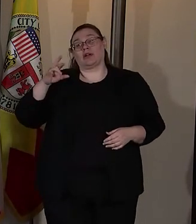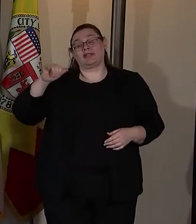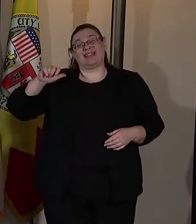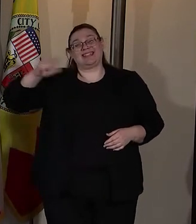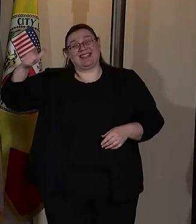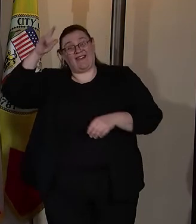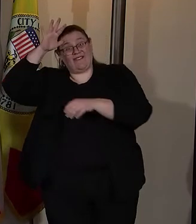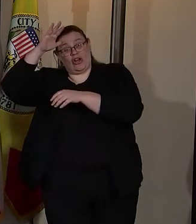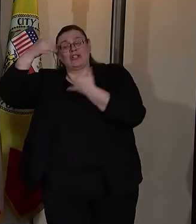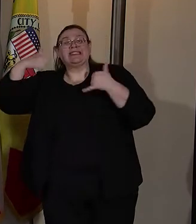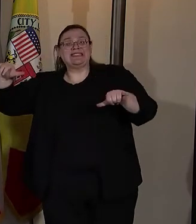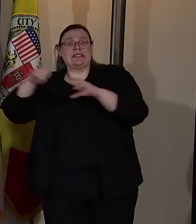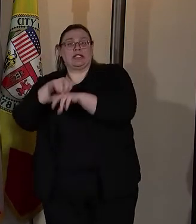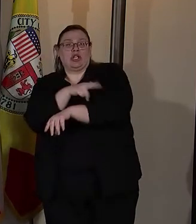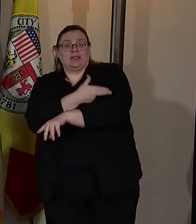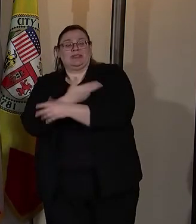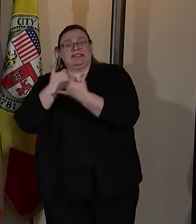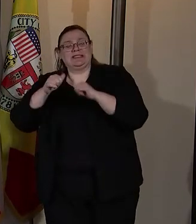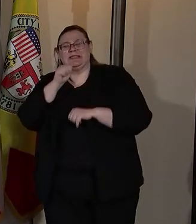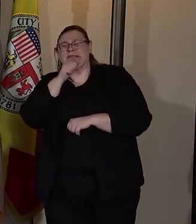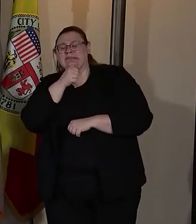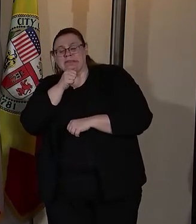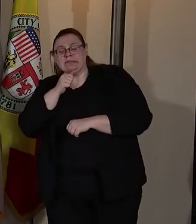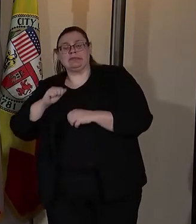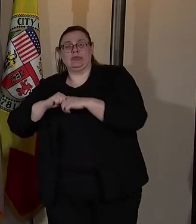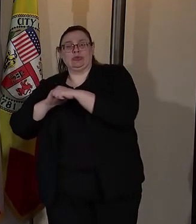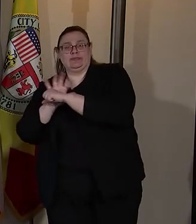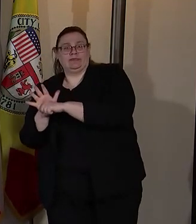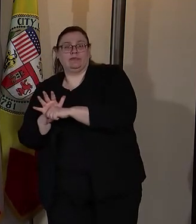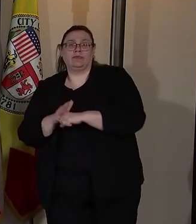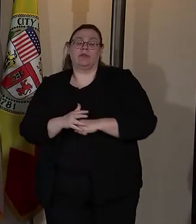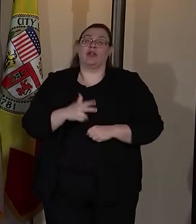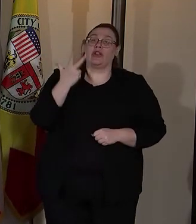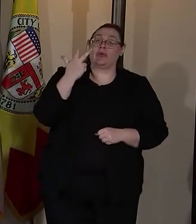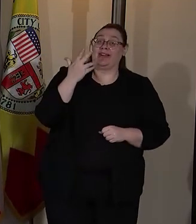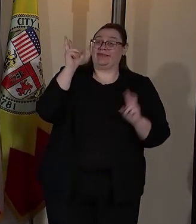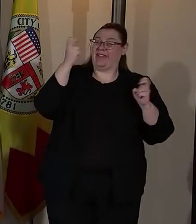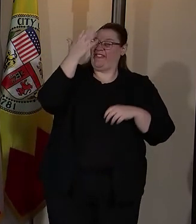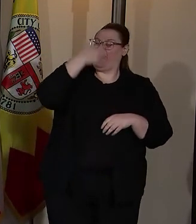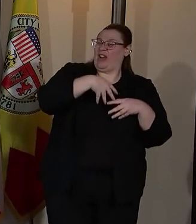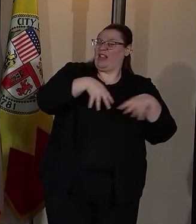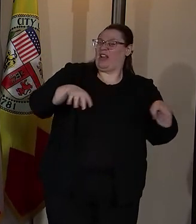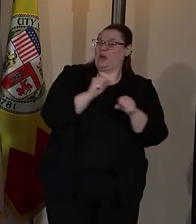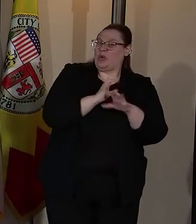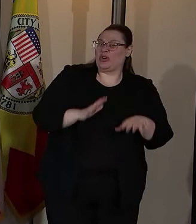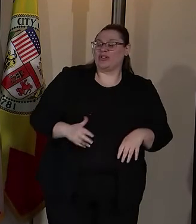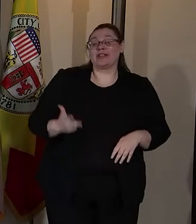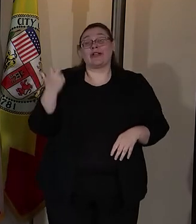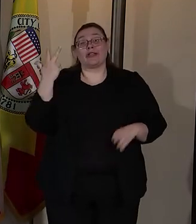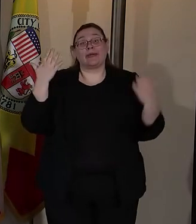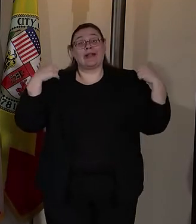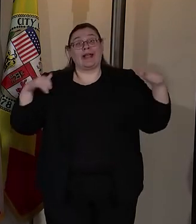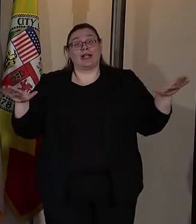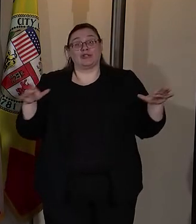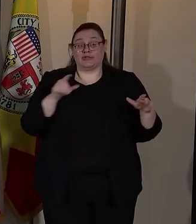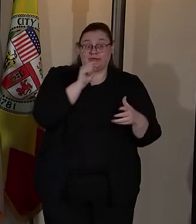remains in the hospital fighting this disease. Three frontline workers and three angels who are fallen.